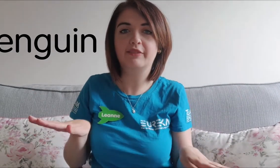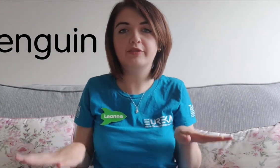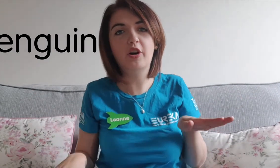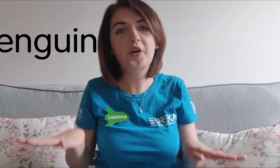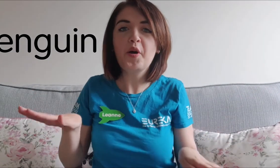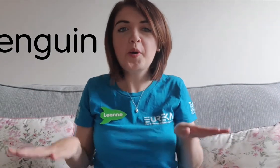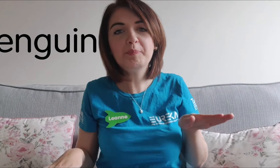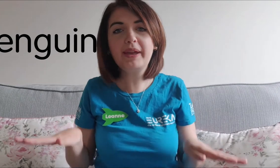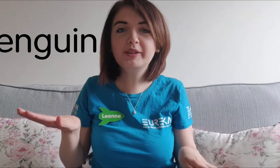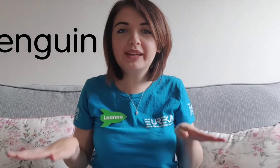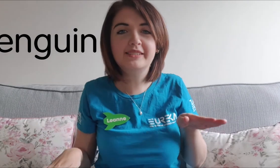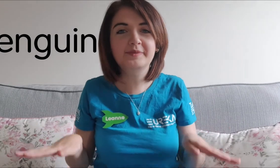down for penguin.